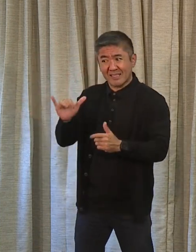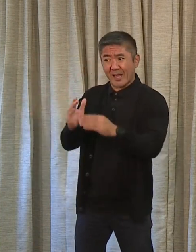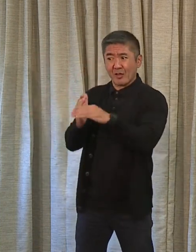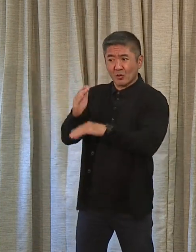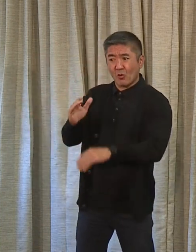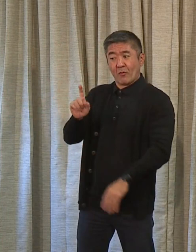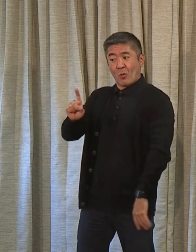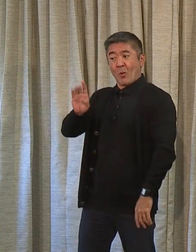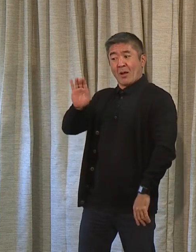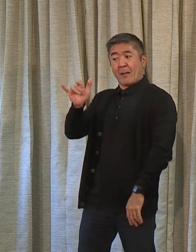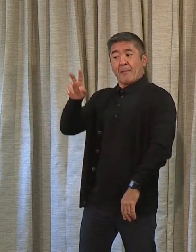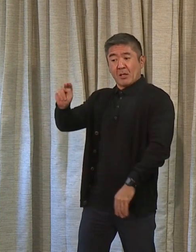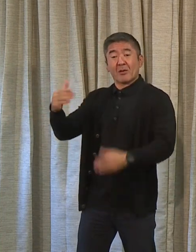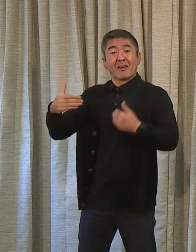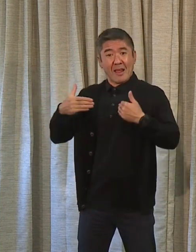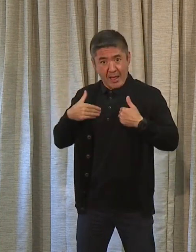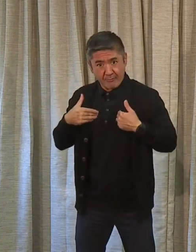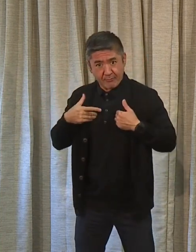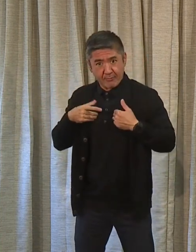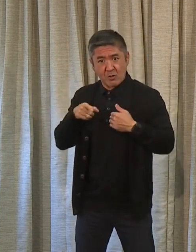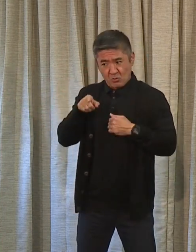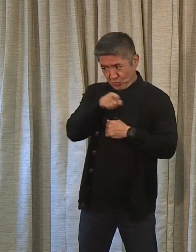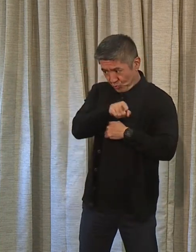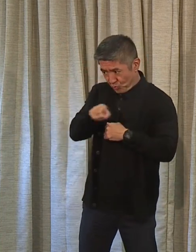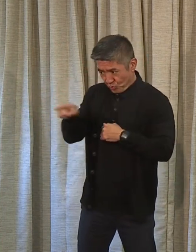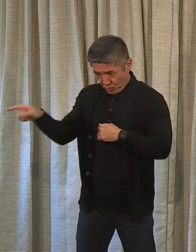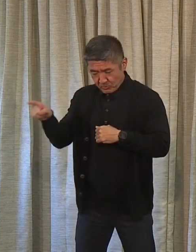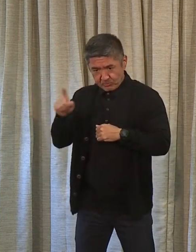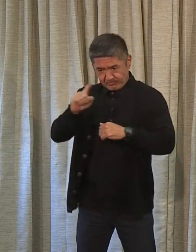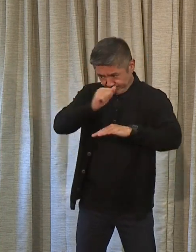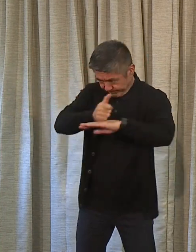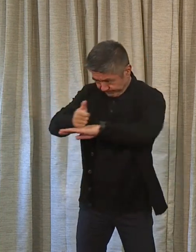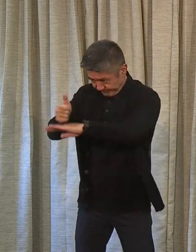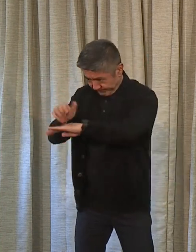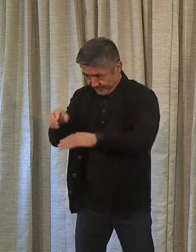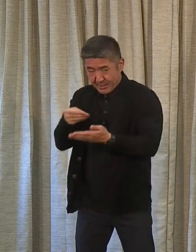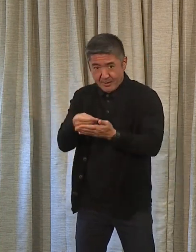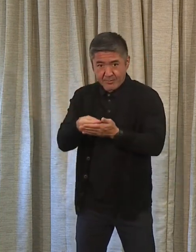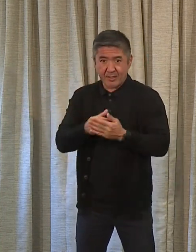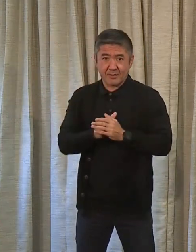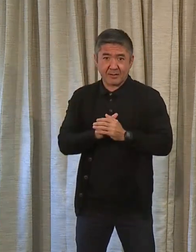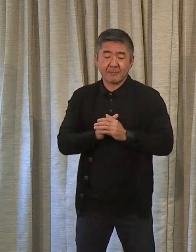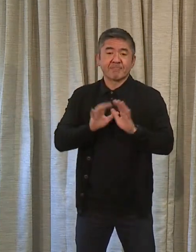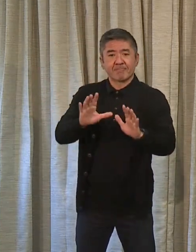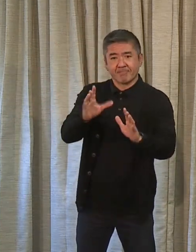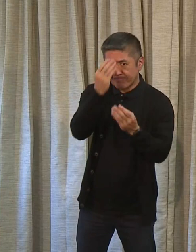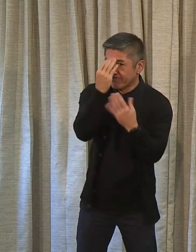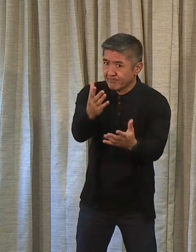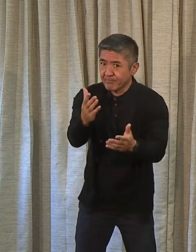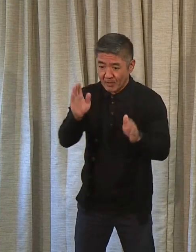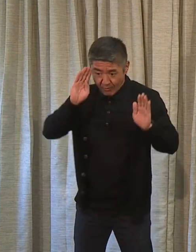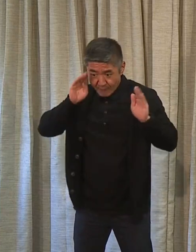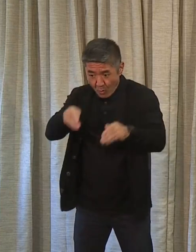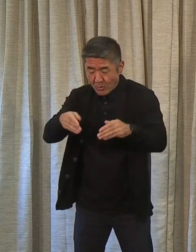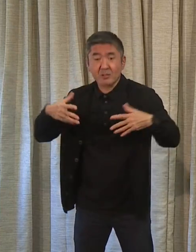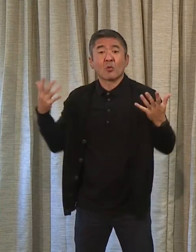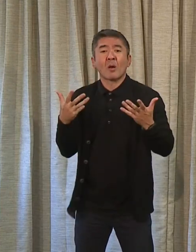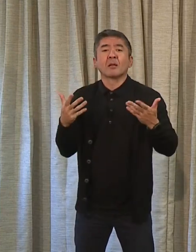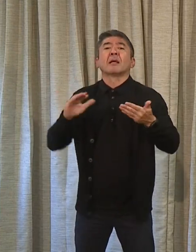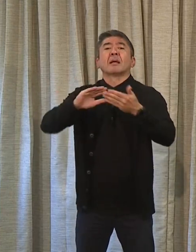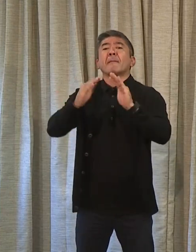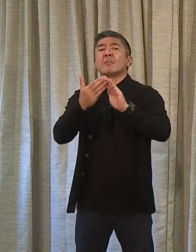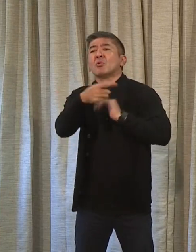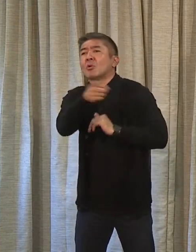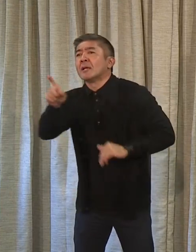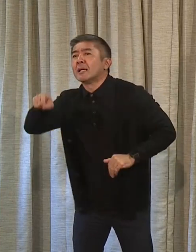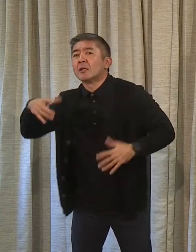dollars. And we've earmarked those monies. Well, if I can just say it, our focus was on community needs, okay?